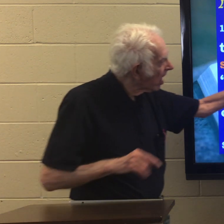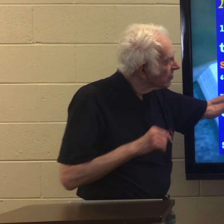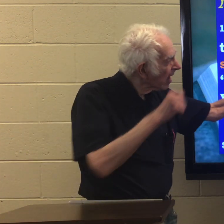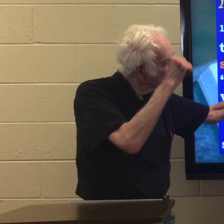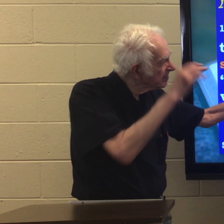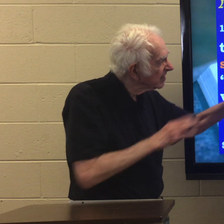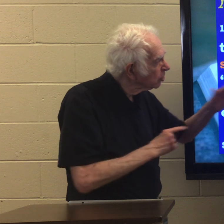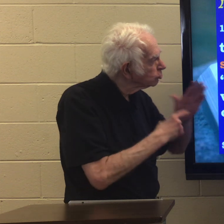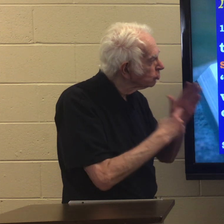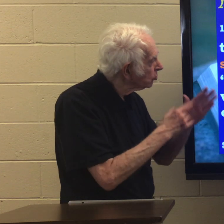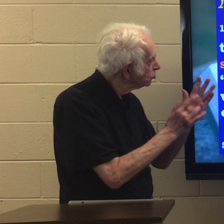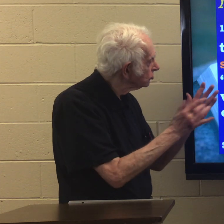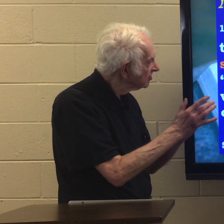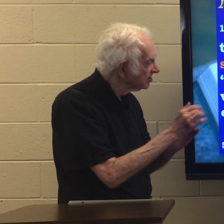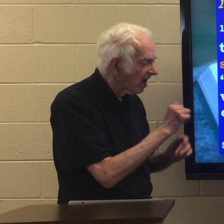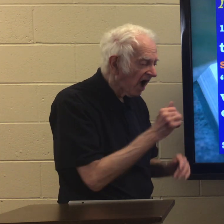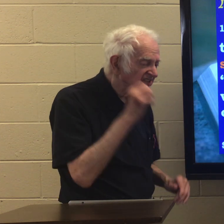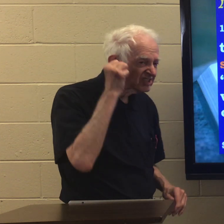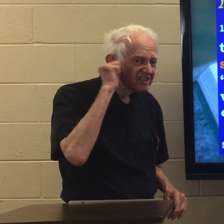The men showed Jesus a silver coin.